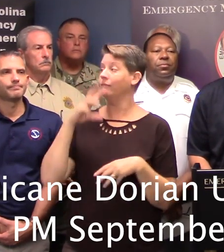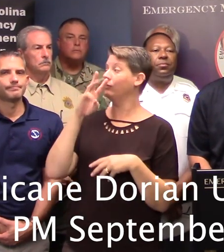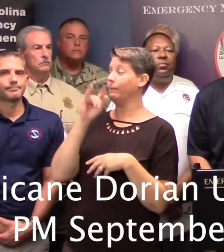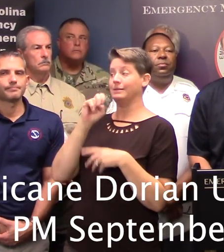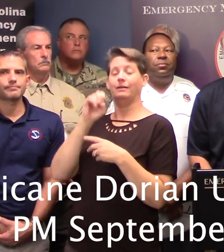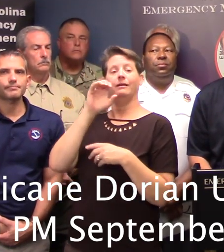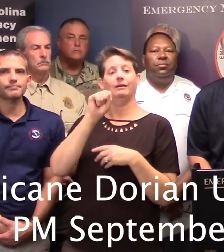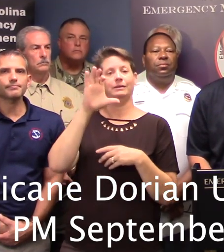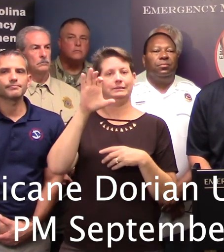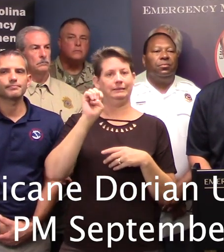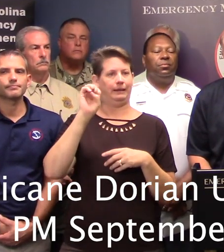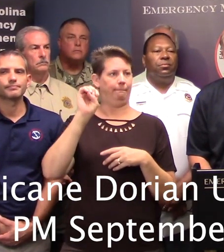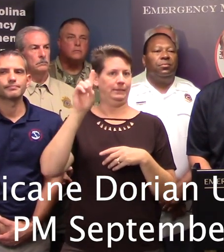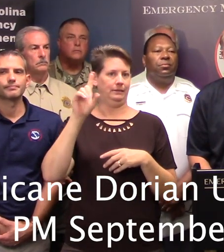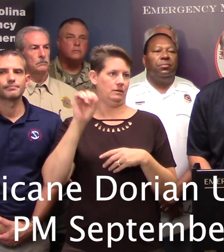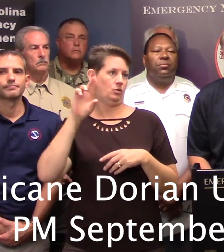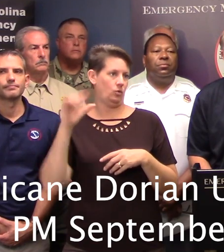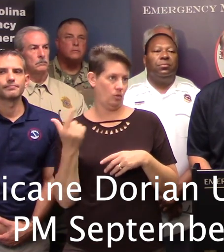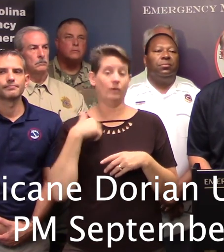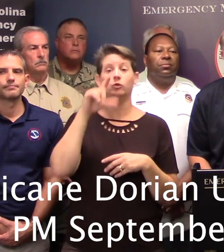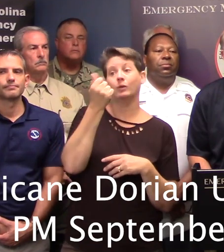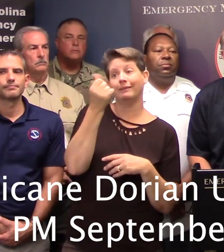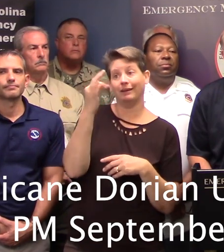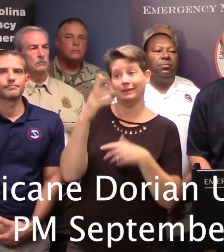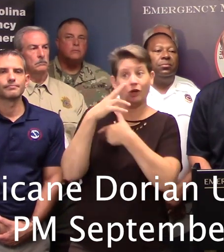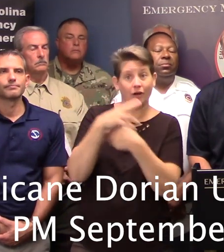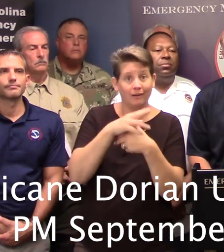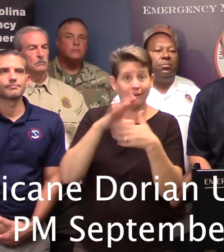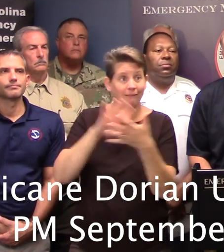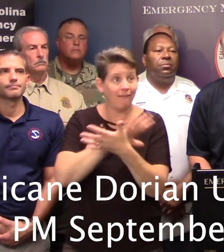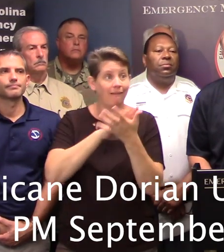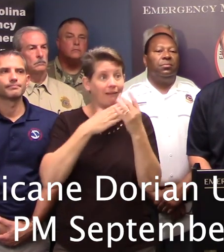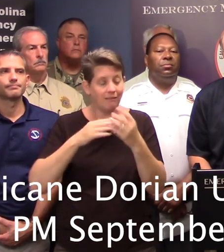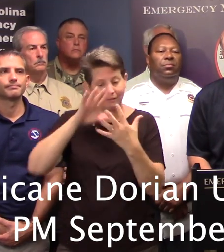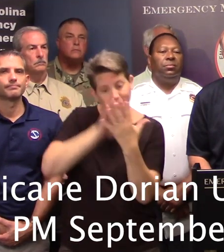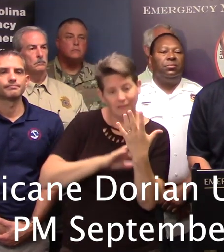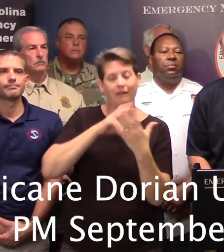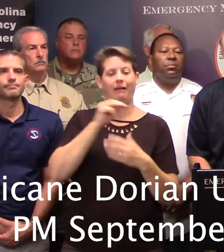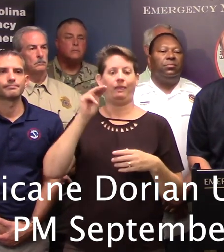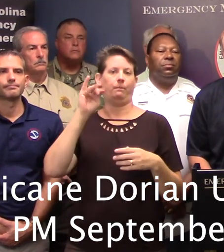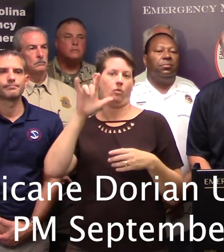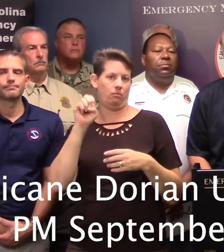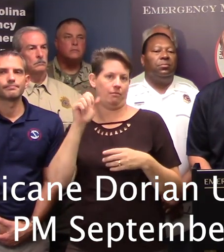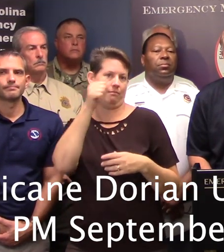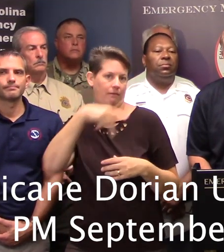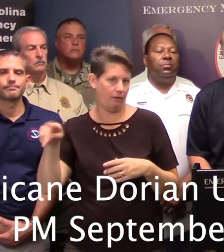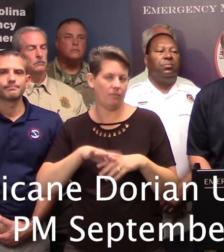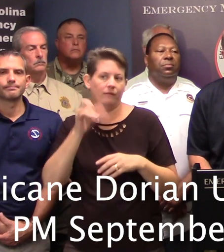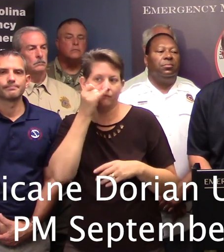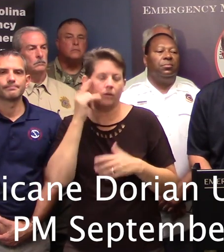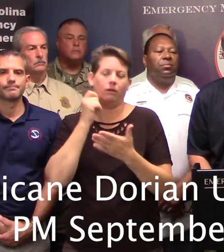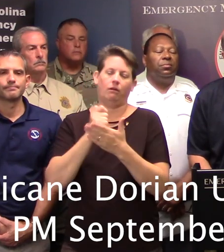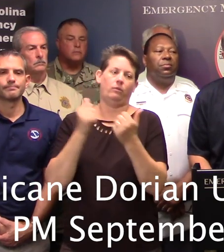SCEMD.org, we've got the 2019 Hurricane Guide, and we've also got our South Carolina Mobile Emergency Manager app that will help